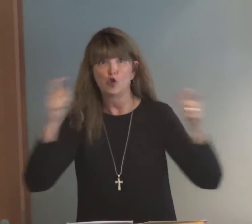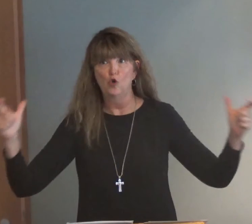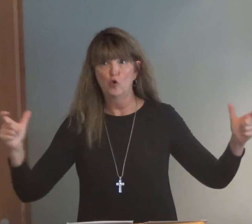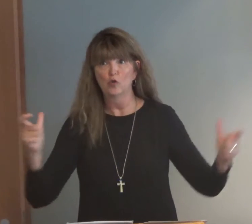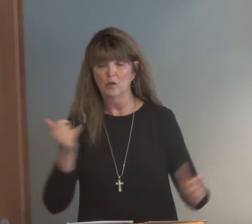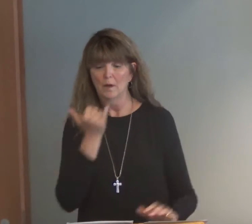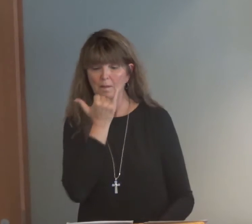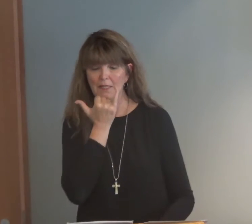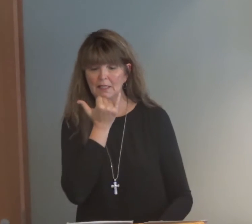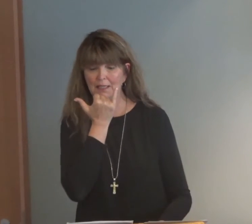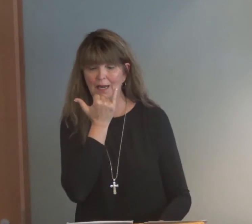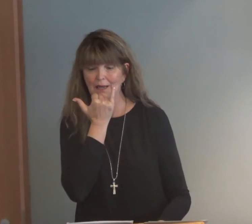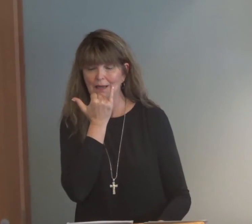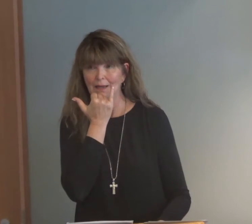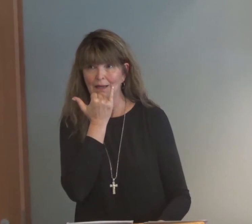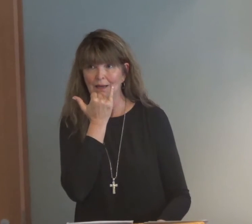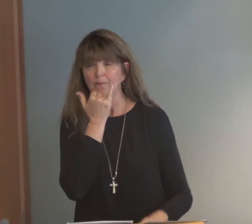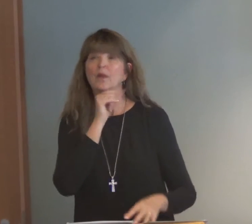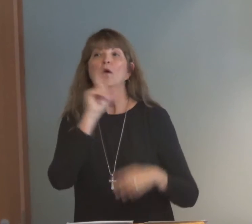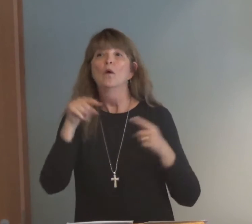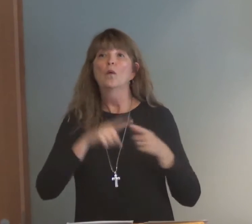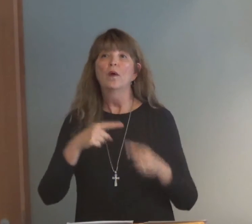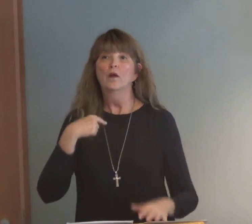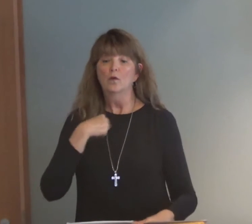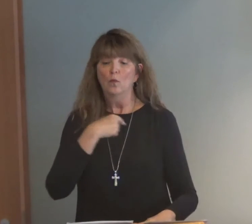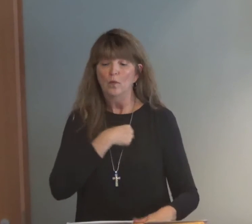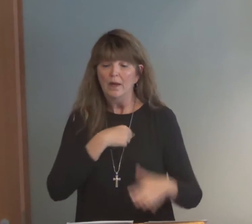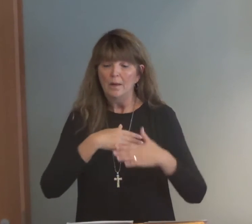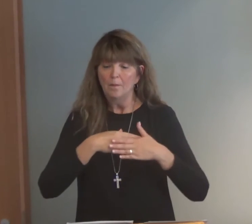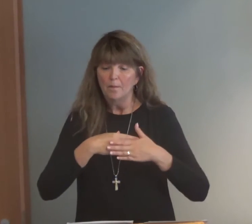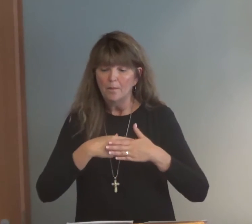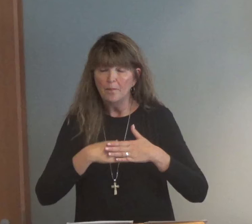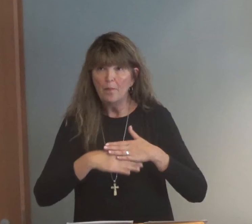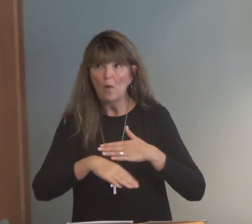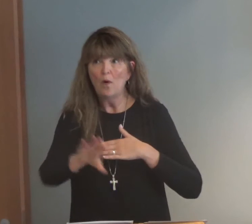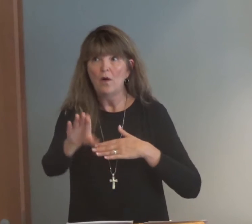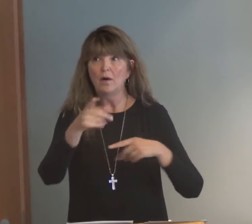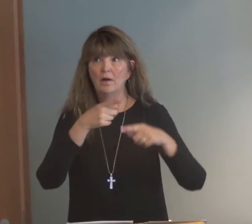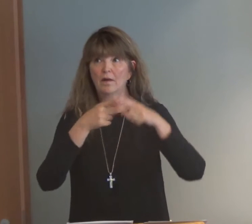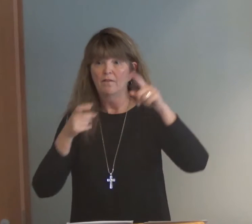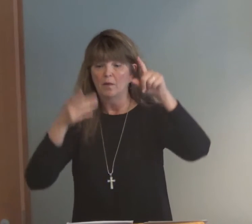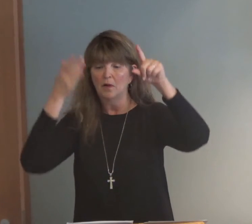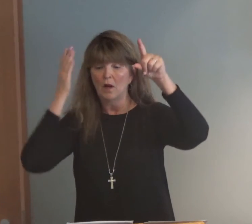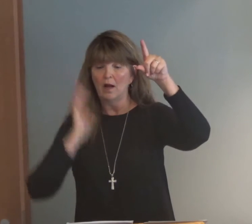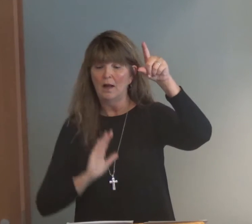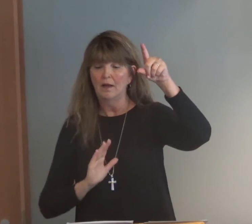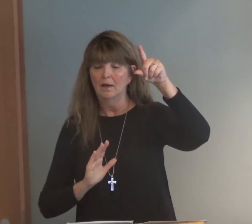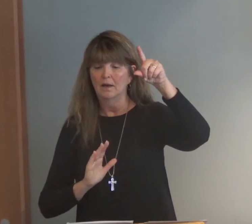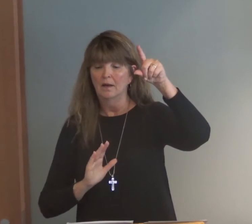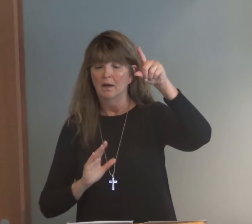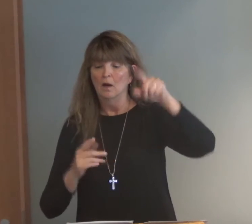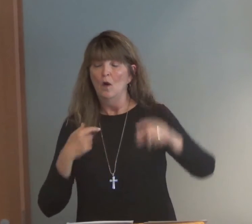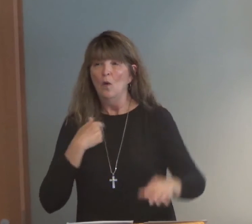And that is a huge and gigantic mistake. You know, when we're born from God,